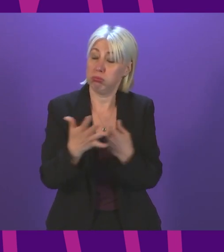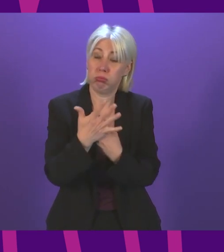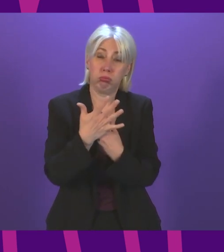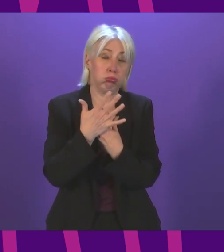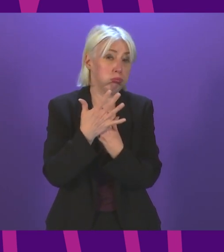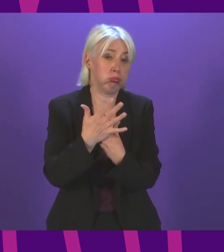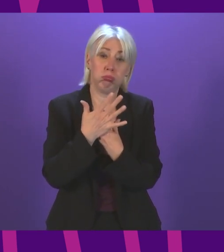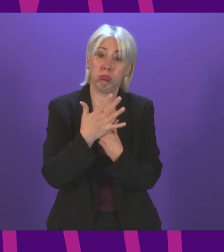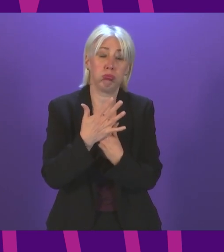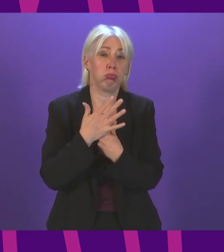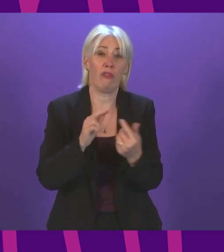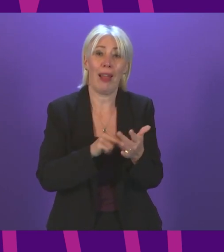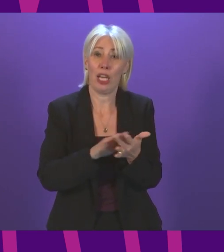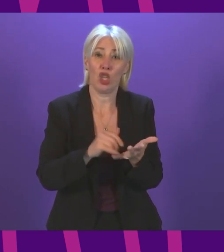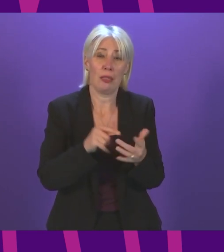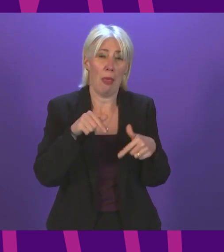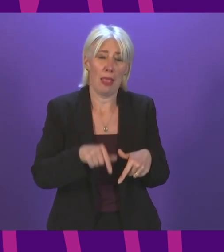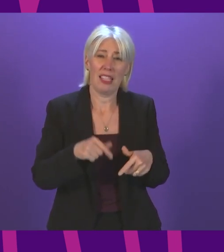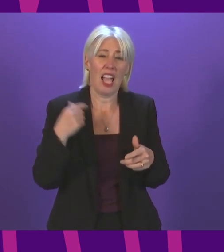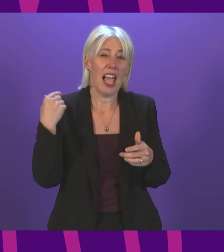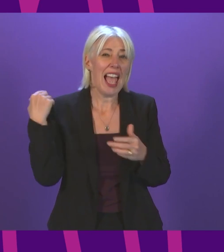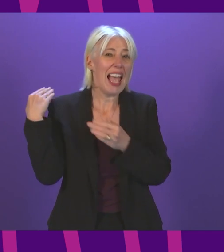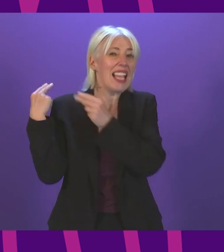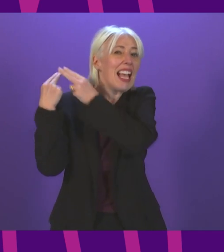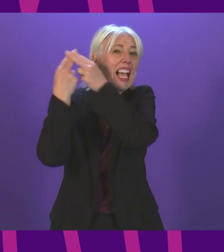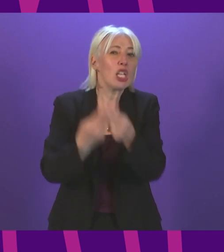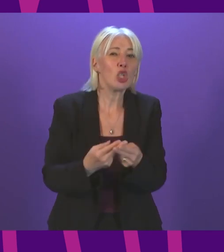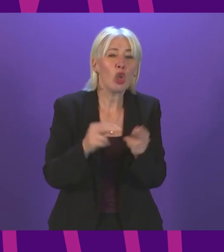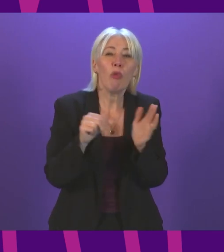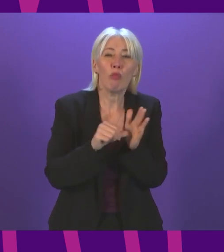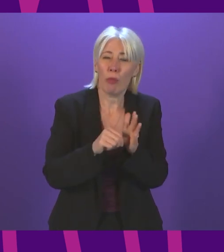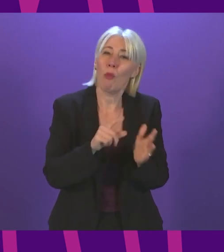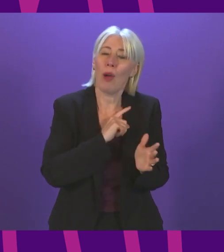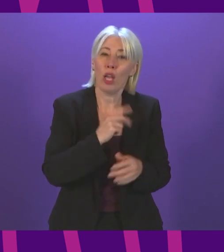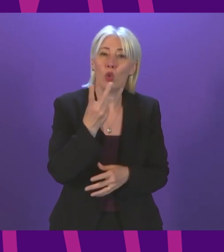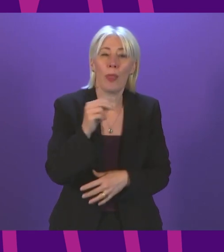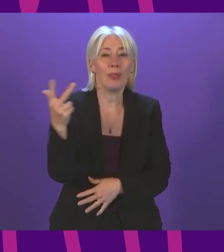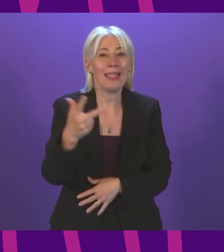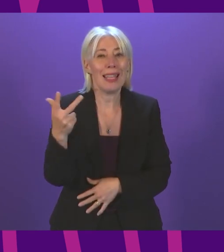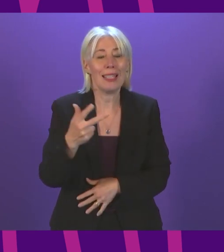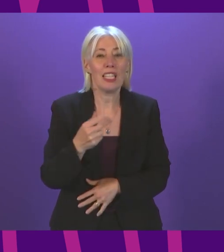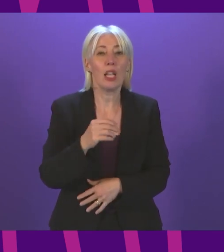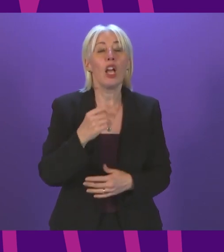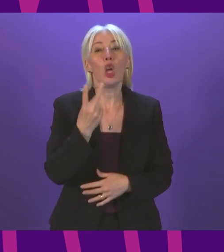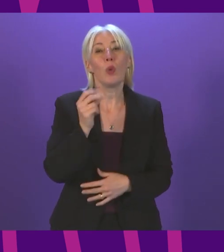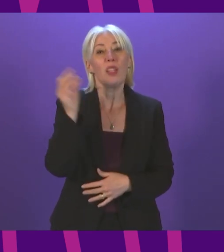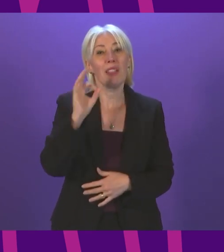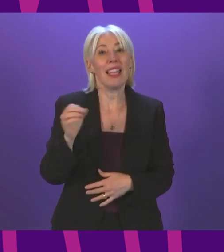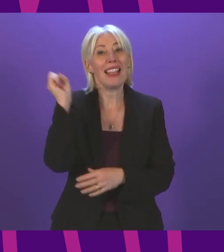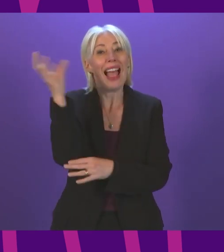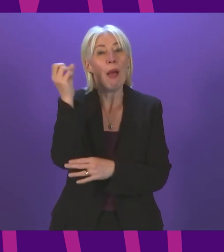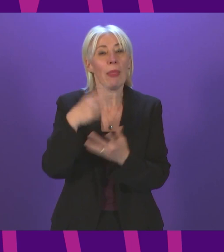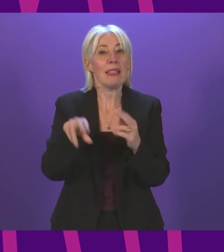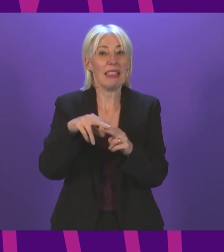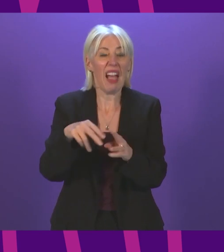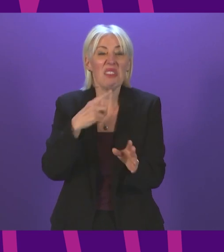NHS, but this is a historic problem. In 2018, only 20% of ambulance staff thought there were